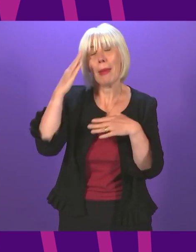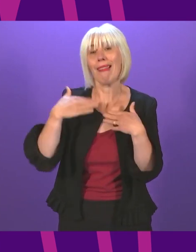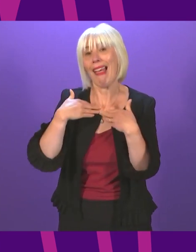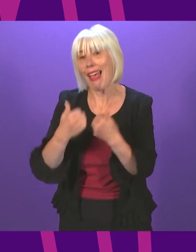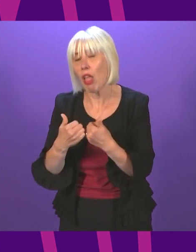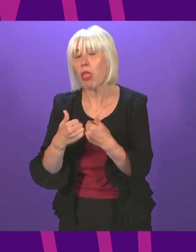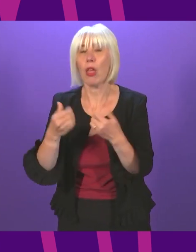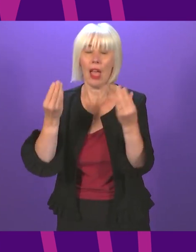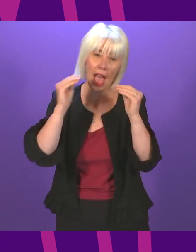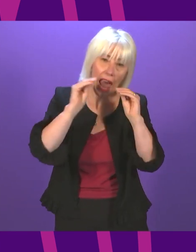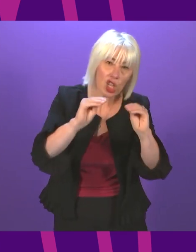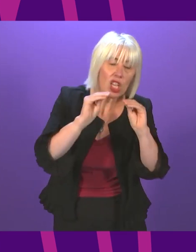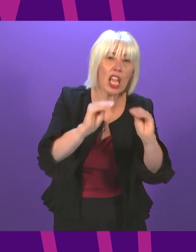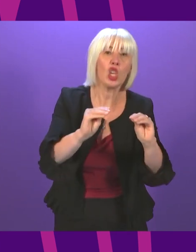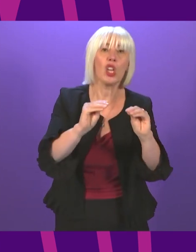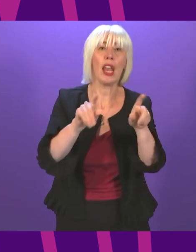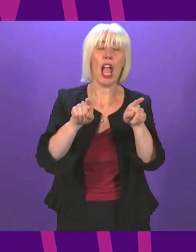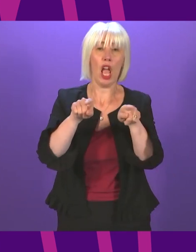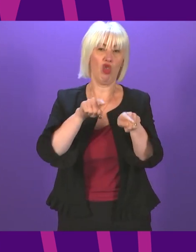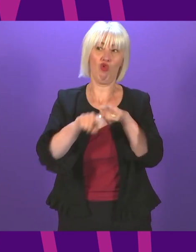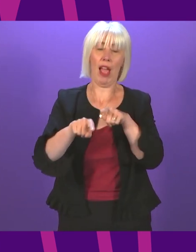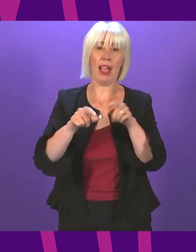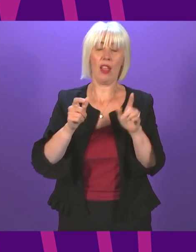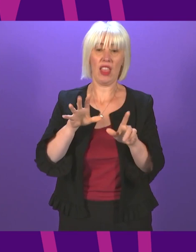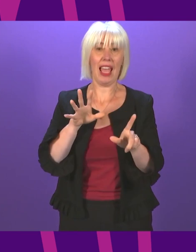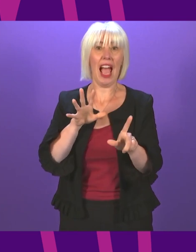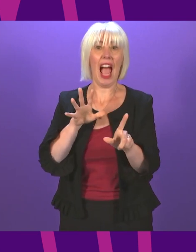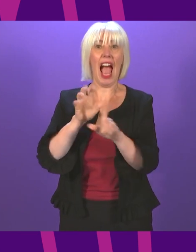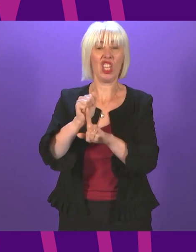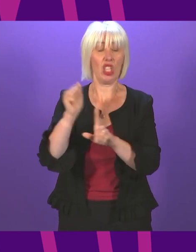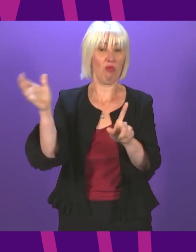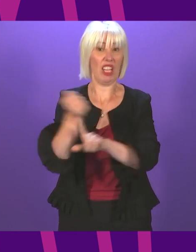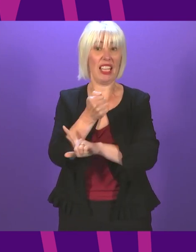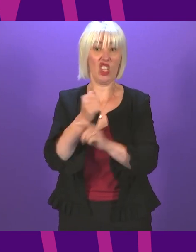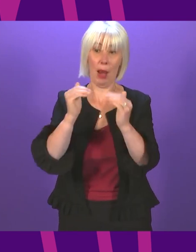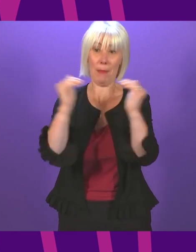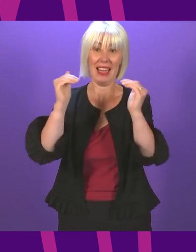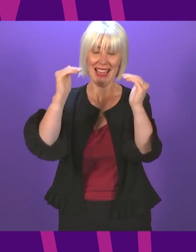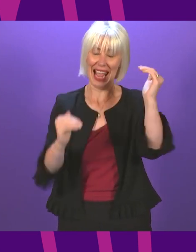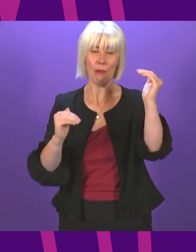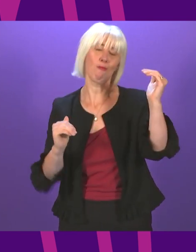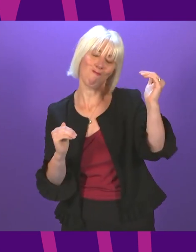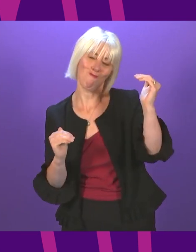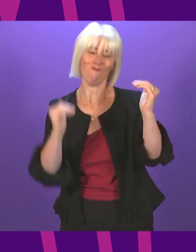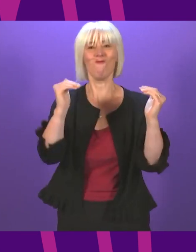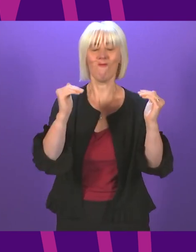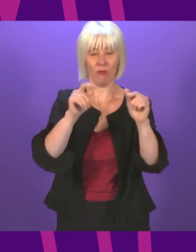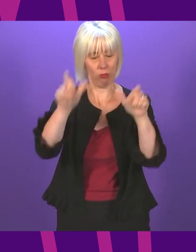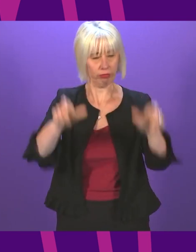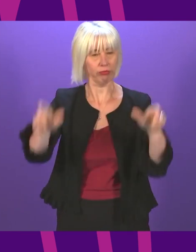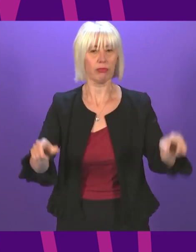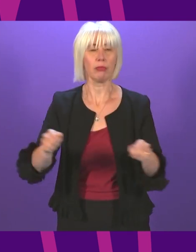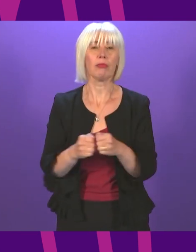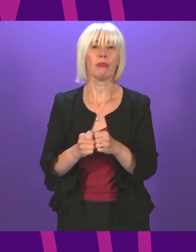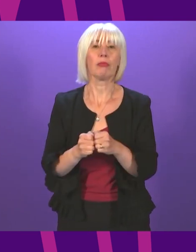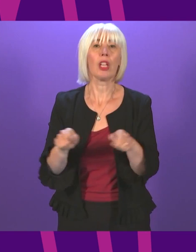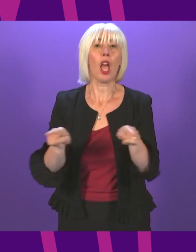improve education and close the poverty-related attainment gap. And finally, as I indicated earlier, this agreement does confirm